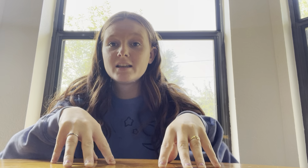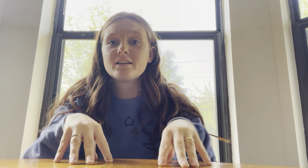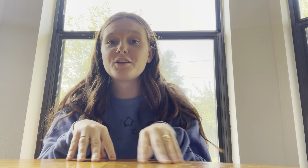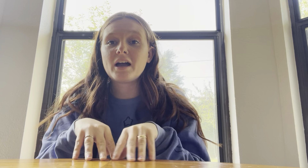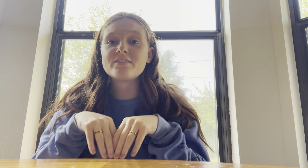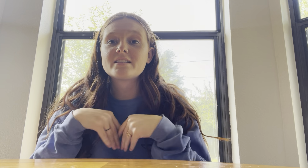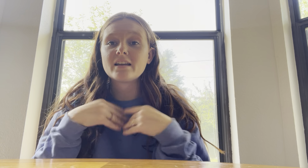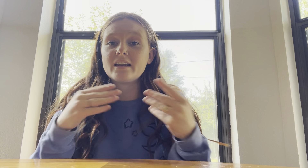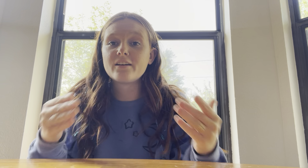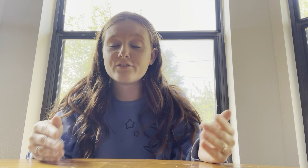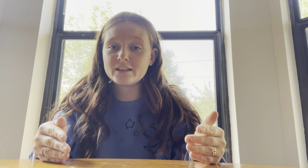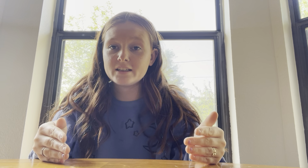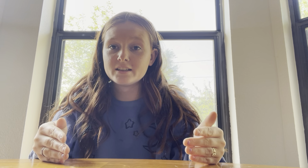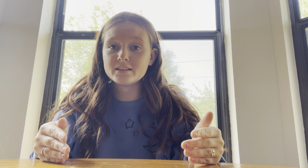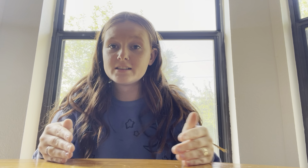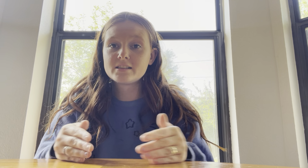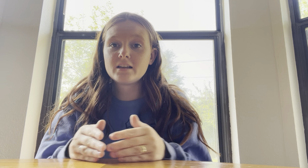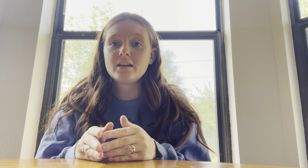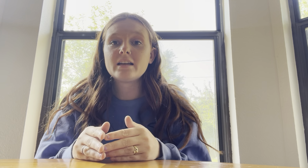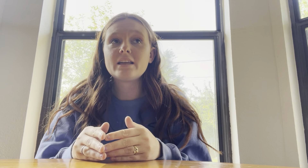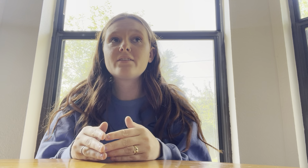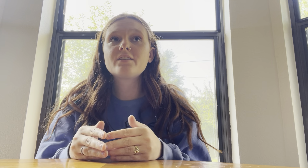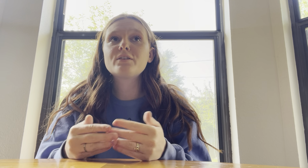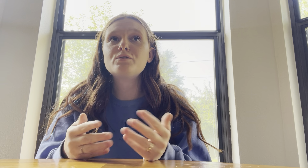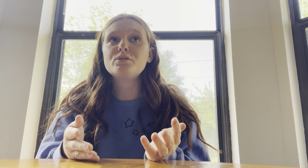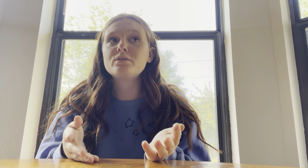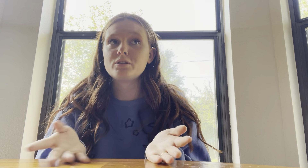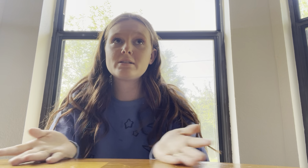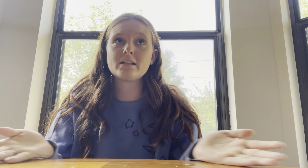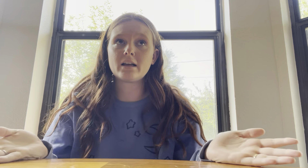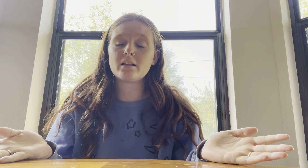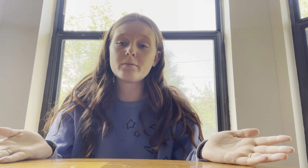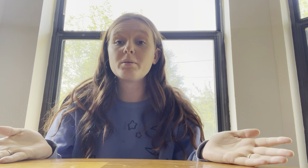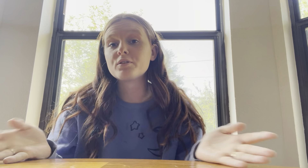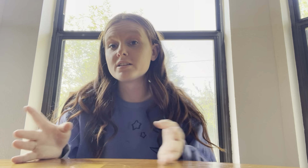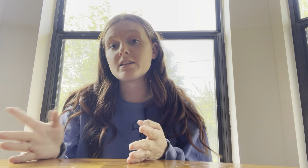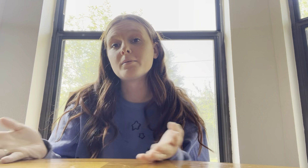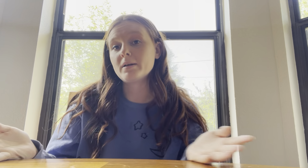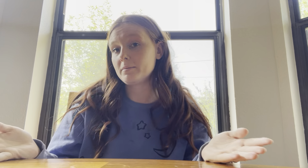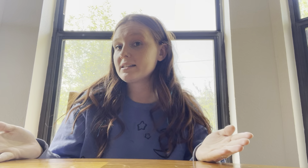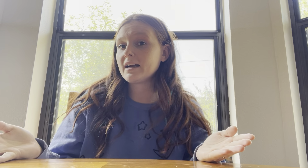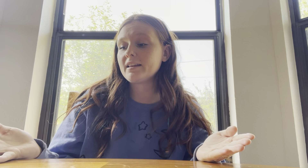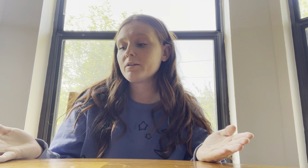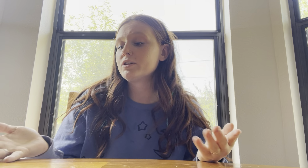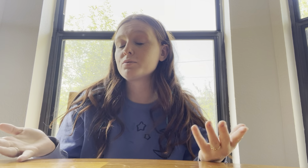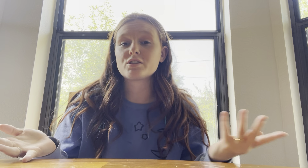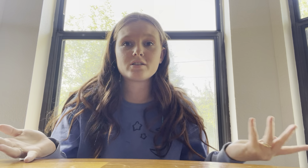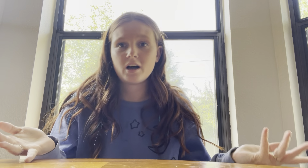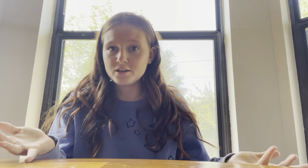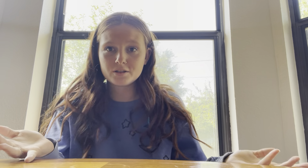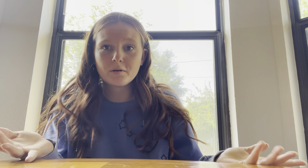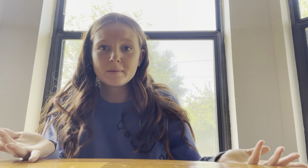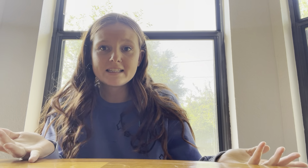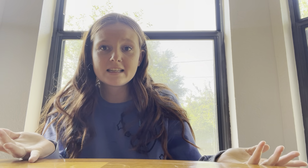if you haven't studied it for years, even if you do use it, like a lot of people use it in their baby sign language, which is also amazing,